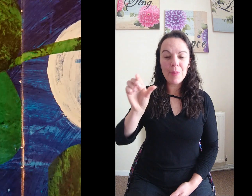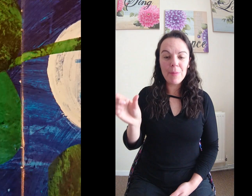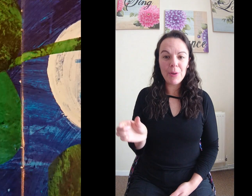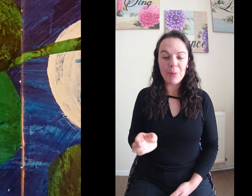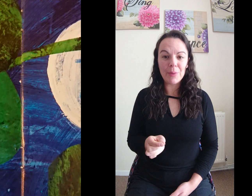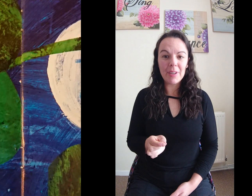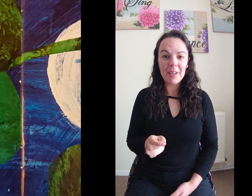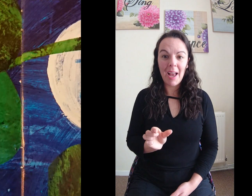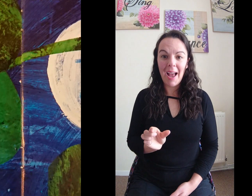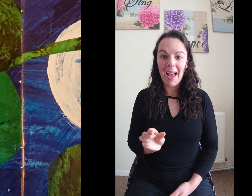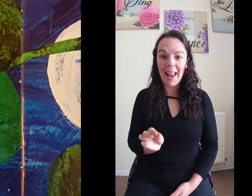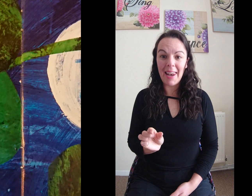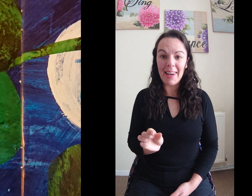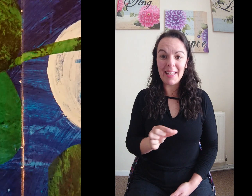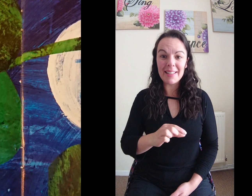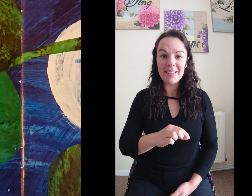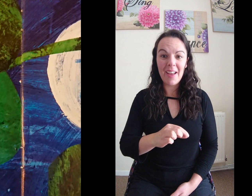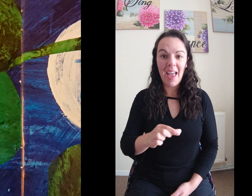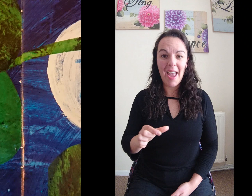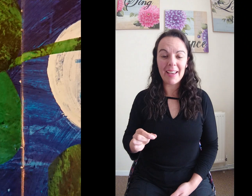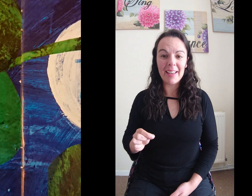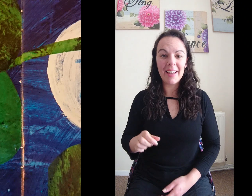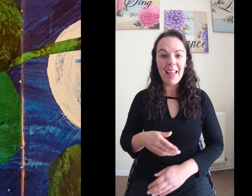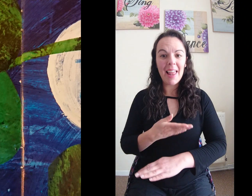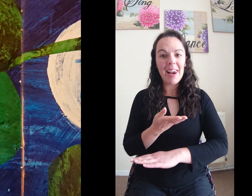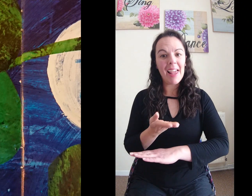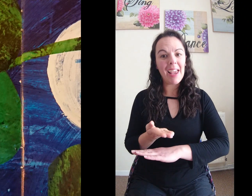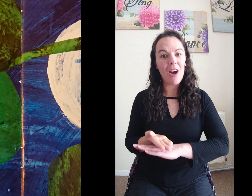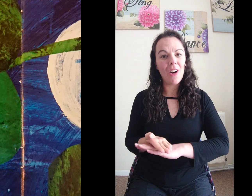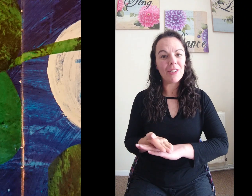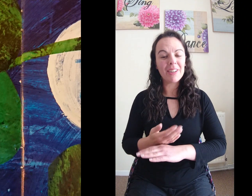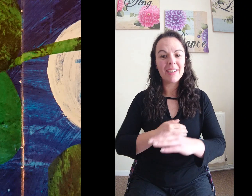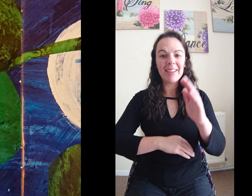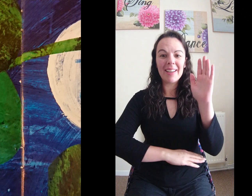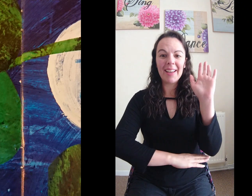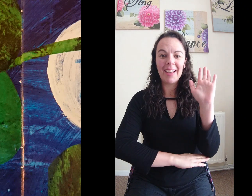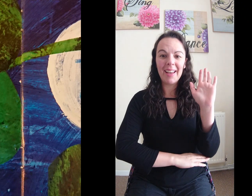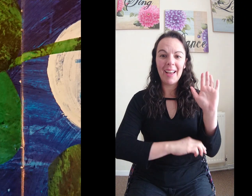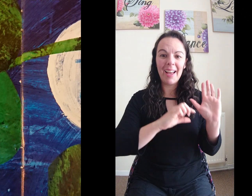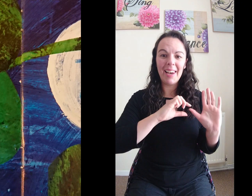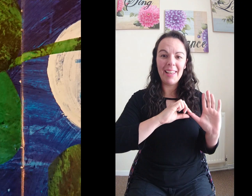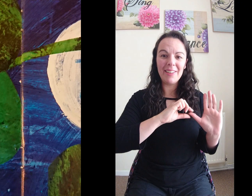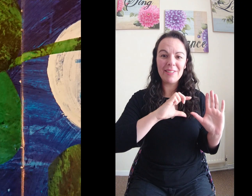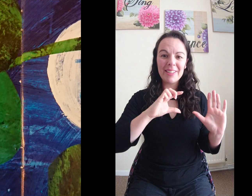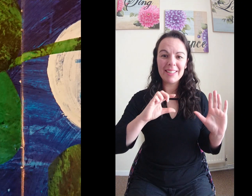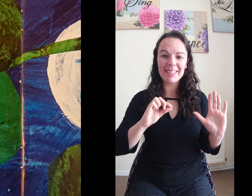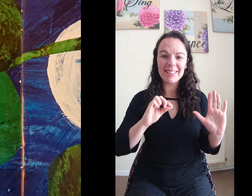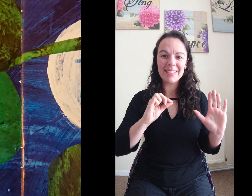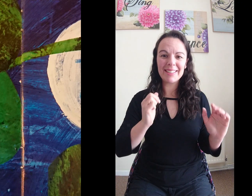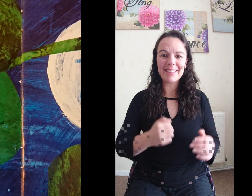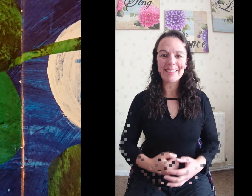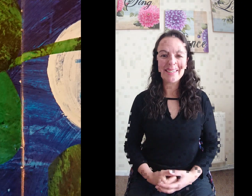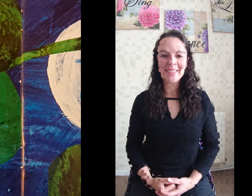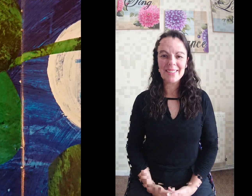of the moon a little egg lay on a leaf.